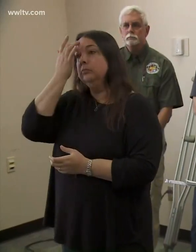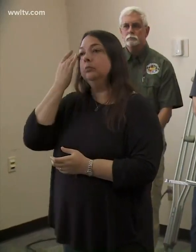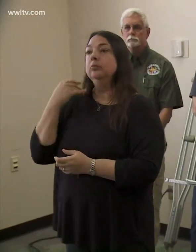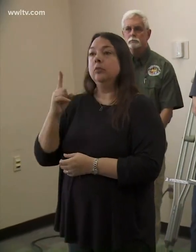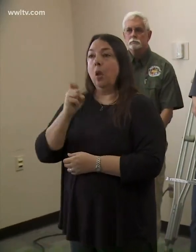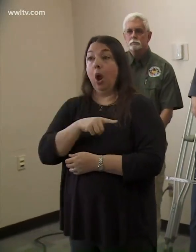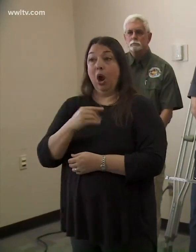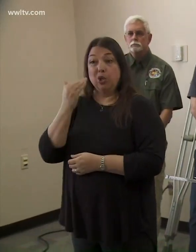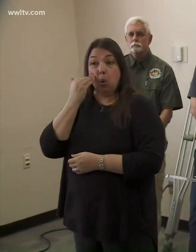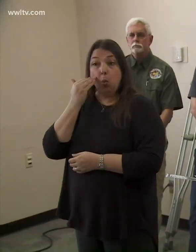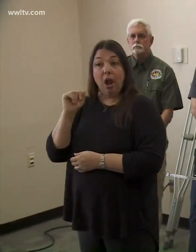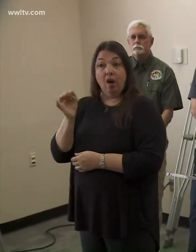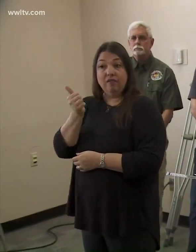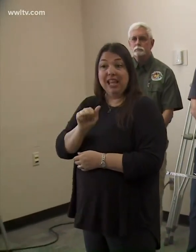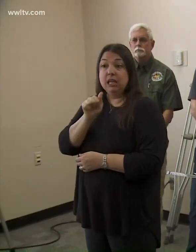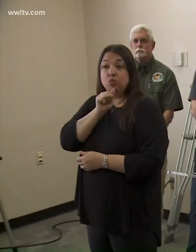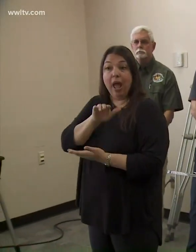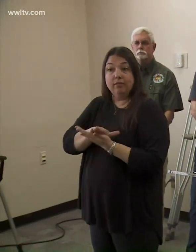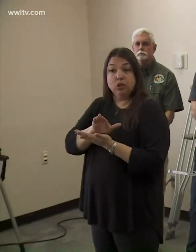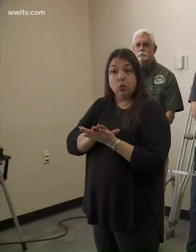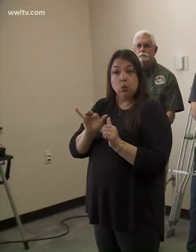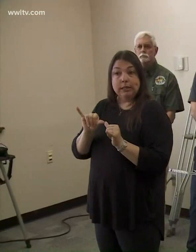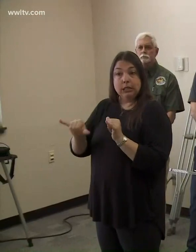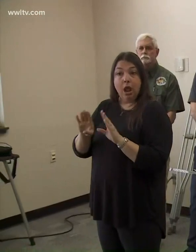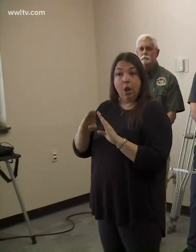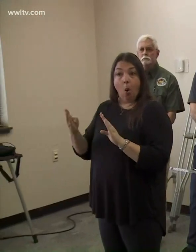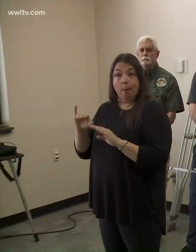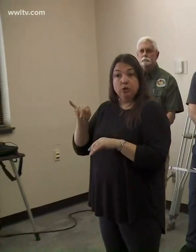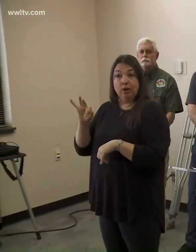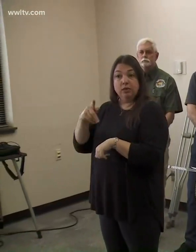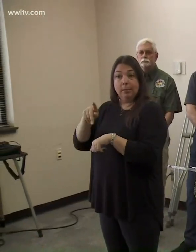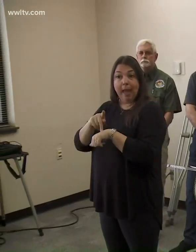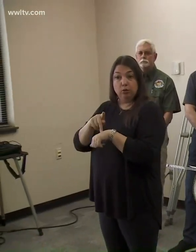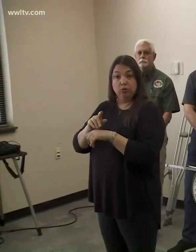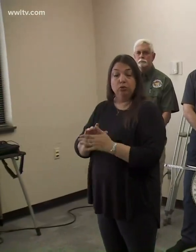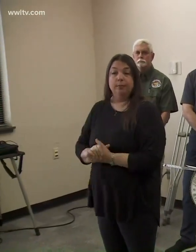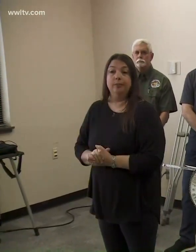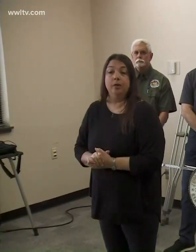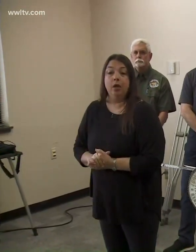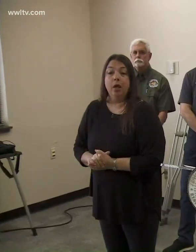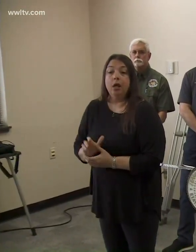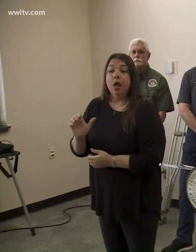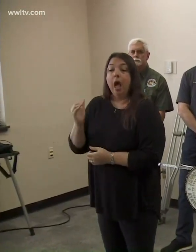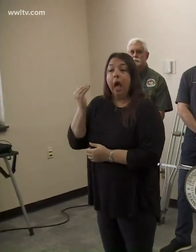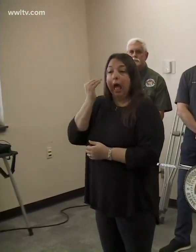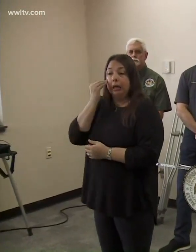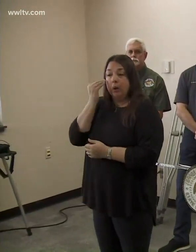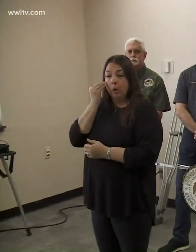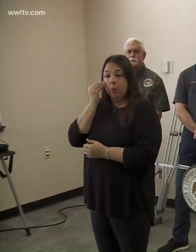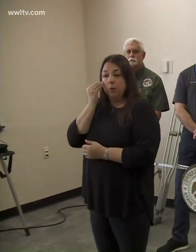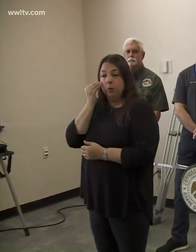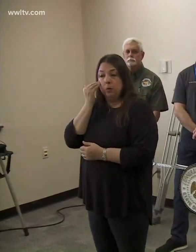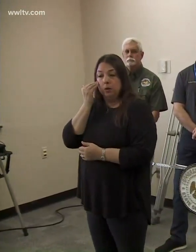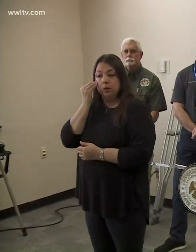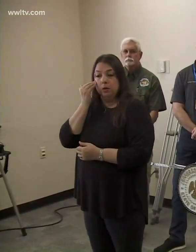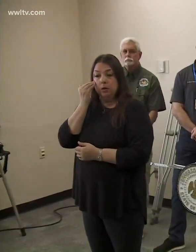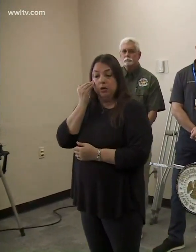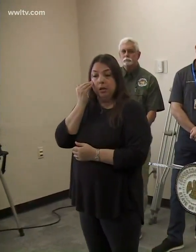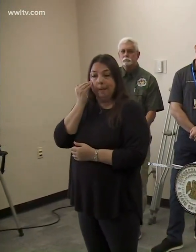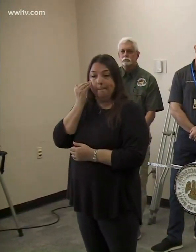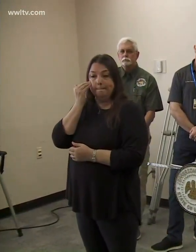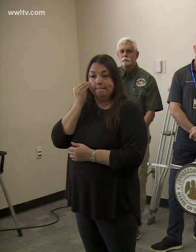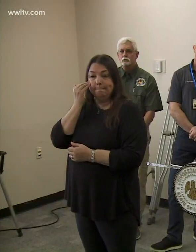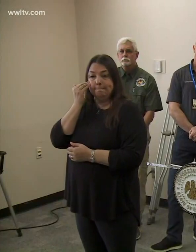Um, are you aware of any private schools that are going to be remaining open in Jefferson Church? So I know, um, the,